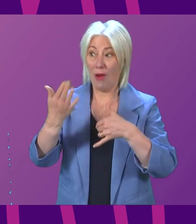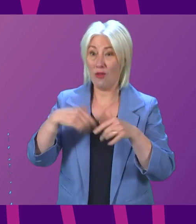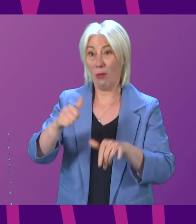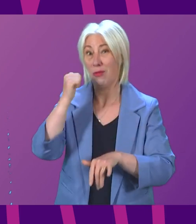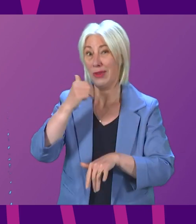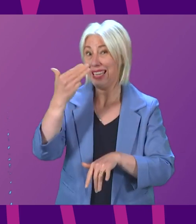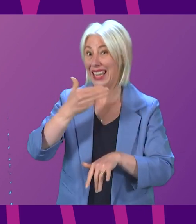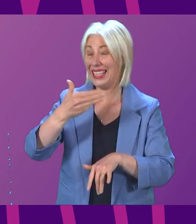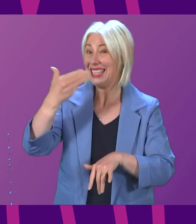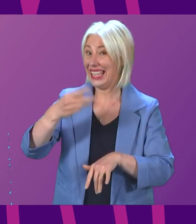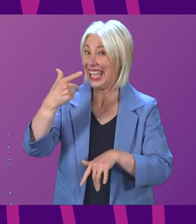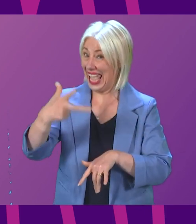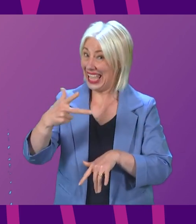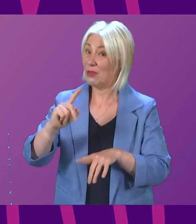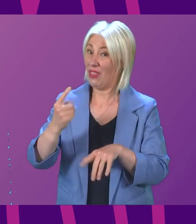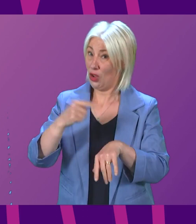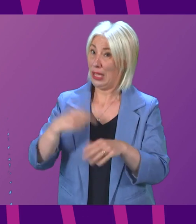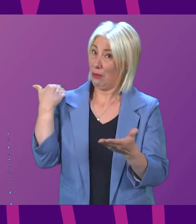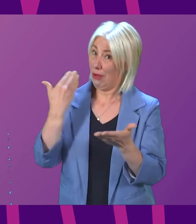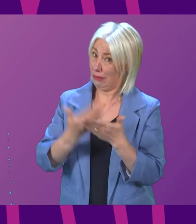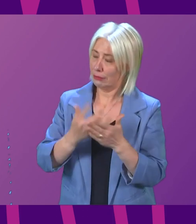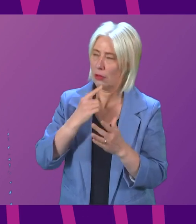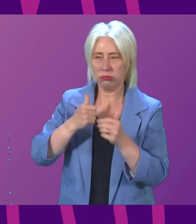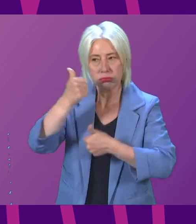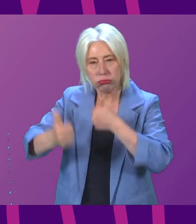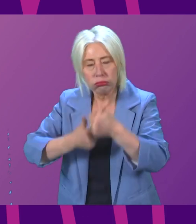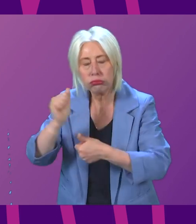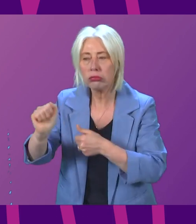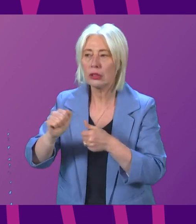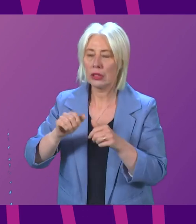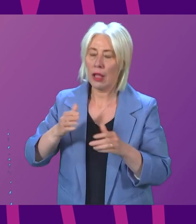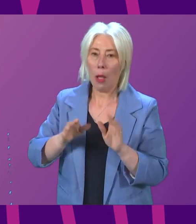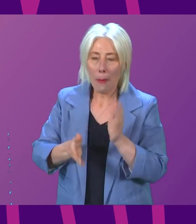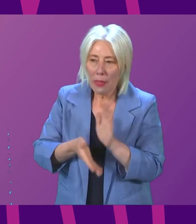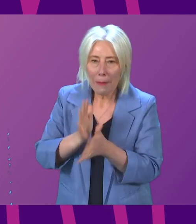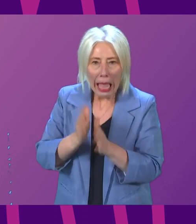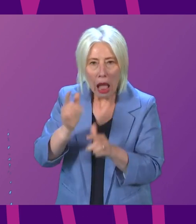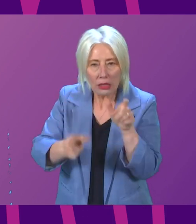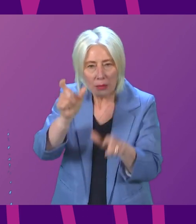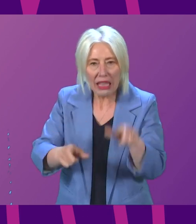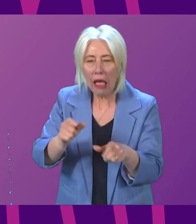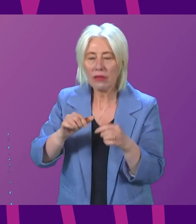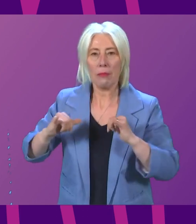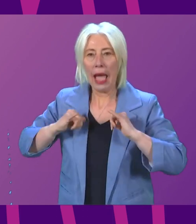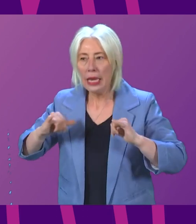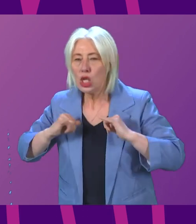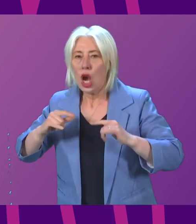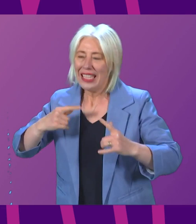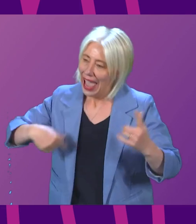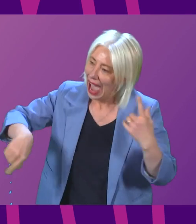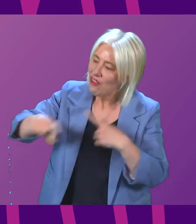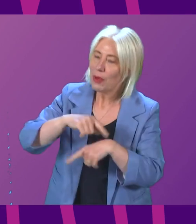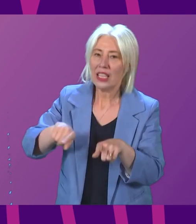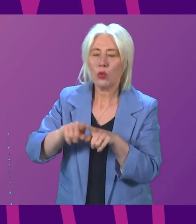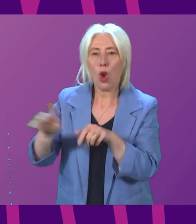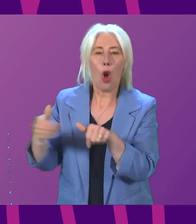I know the whole Parliament will wish them well, the players on the pitch, the manager, the team around them and, of course, the outstanding Tartan army